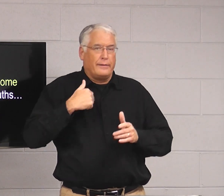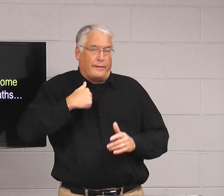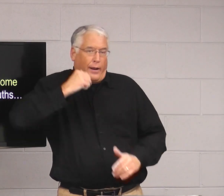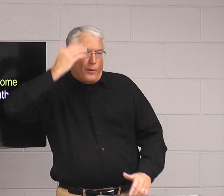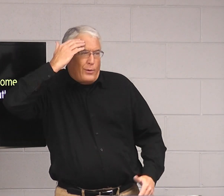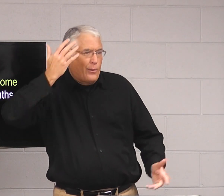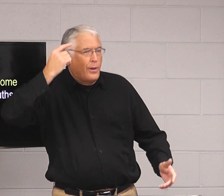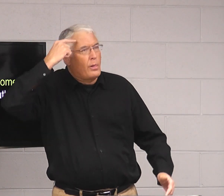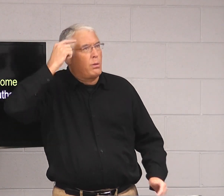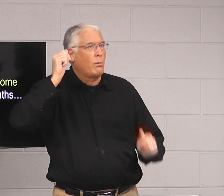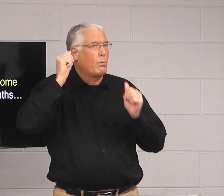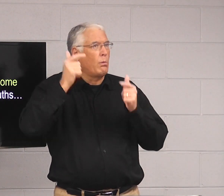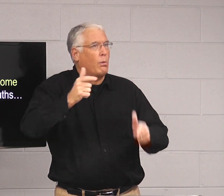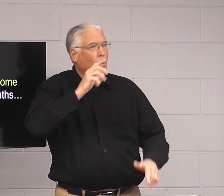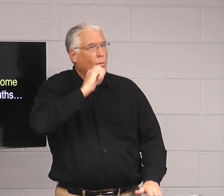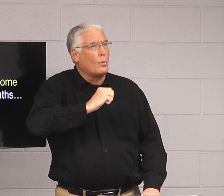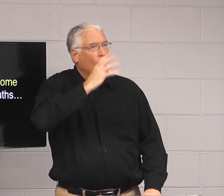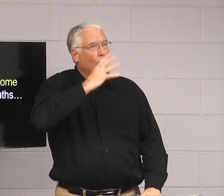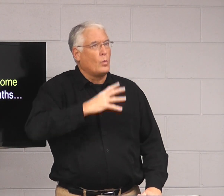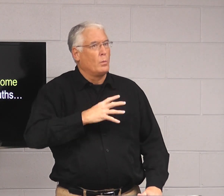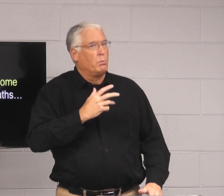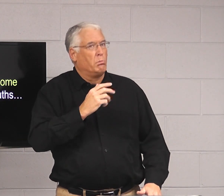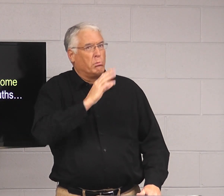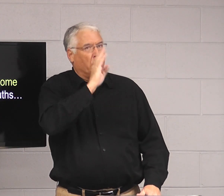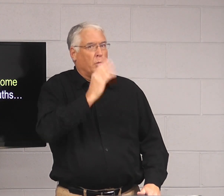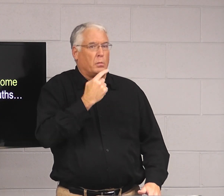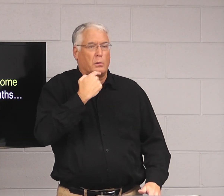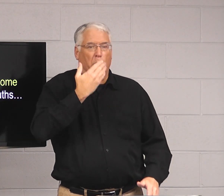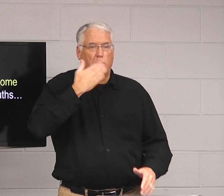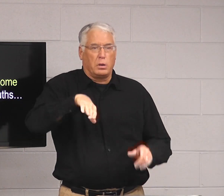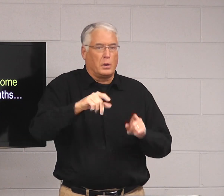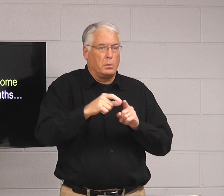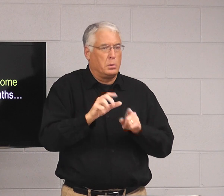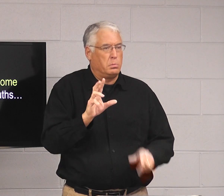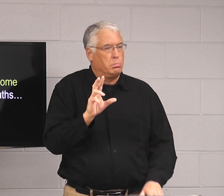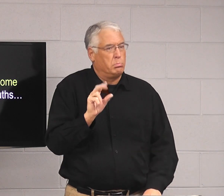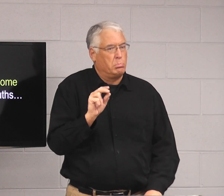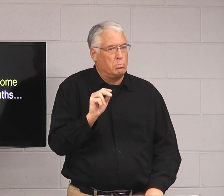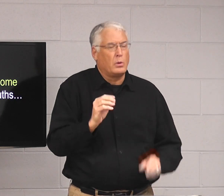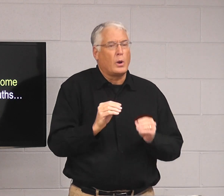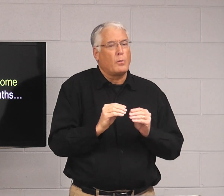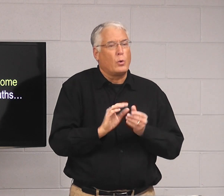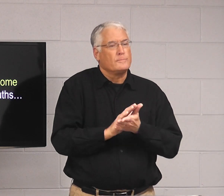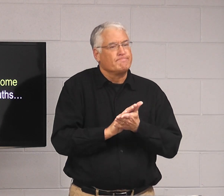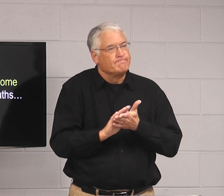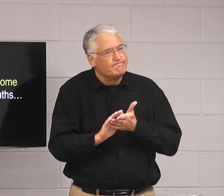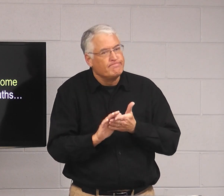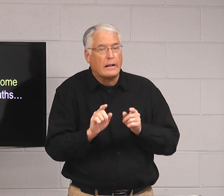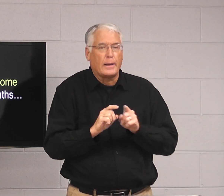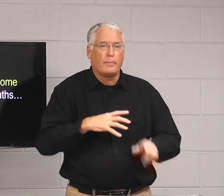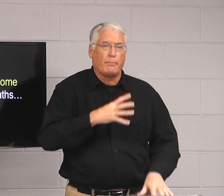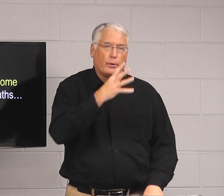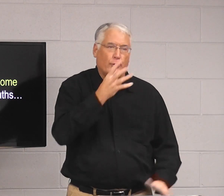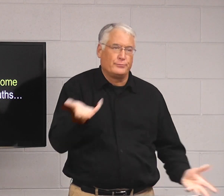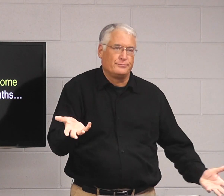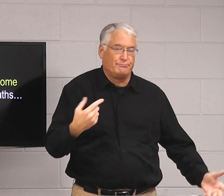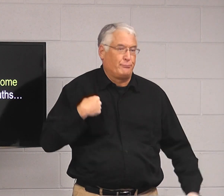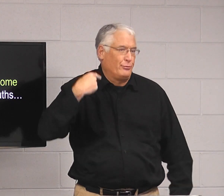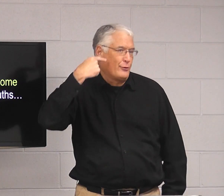Yeah, I was not a bad boy. I was a Christian growing up. And that's what I thought. Old women never used those bad words. I thought they were nicer.